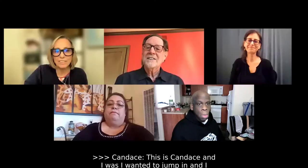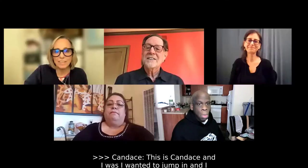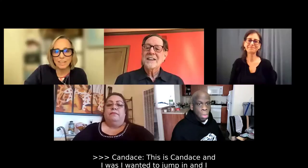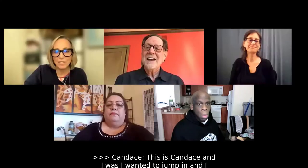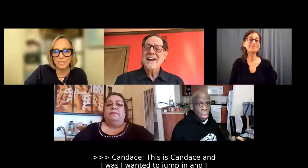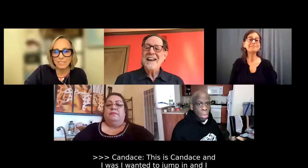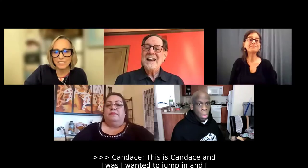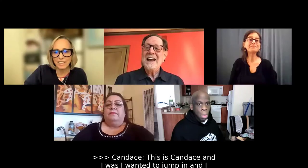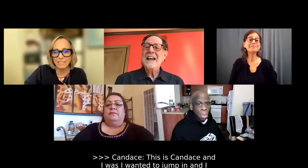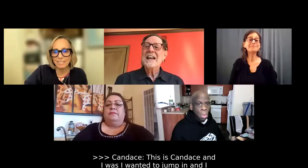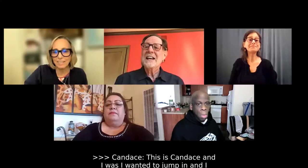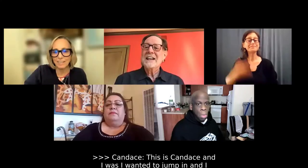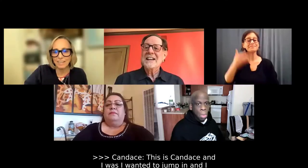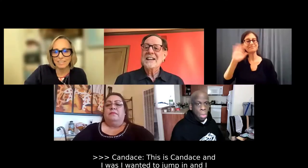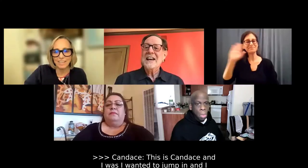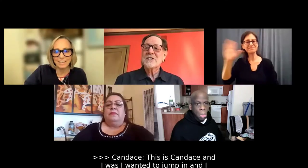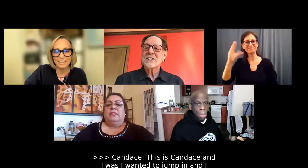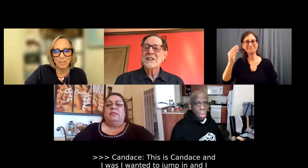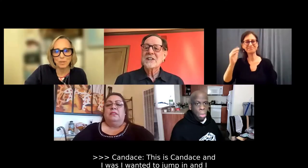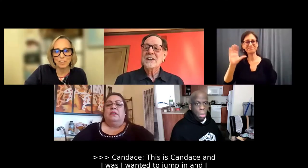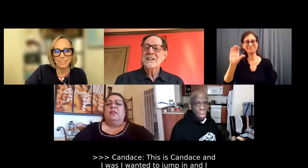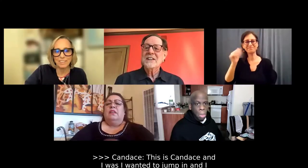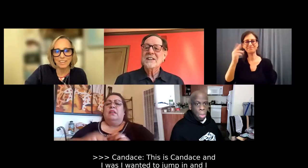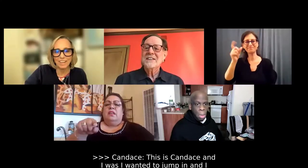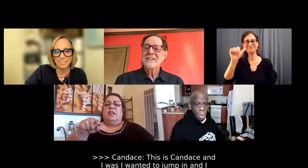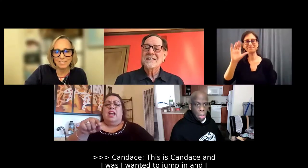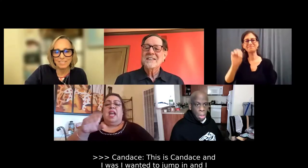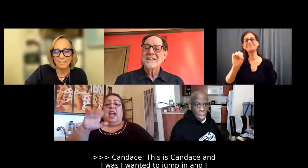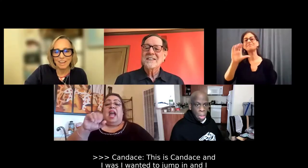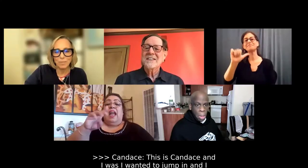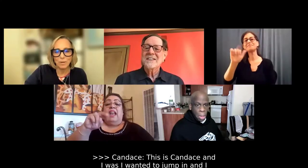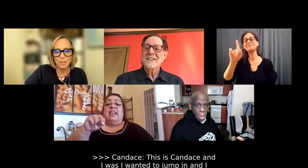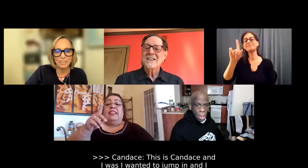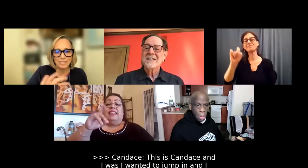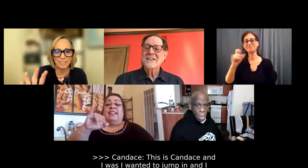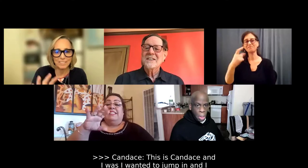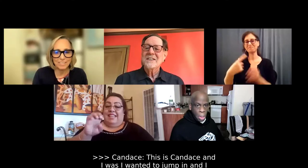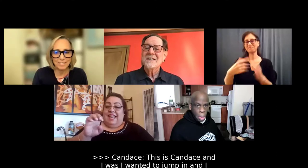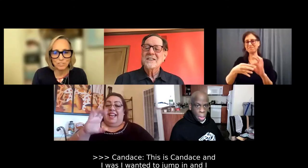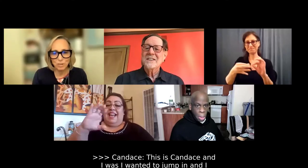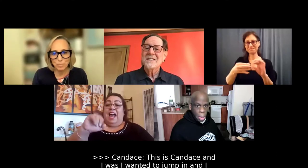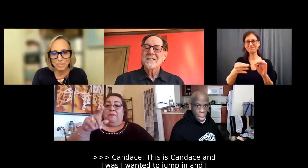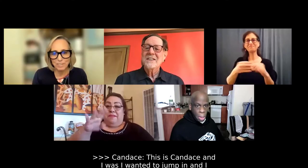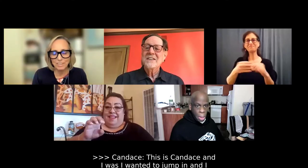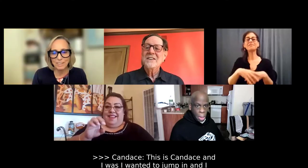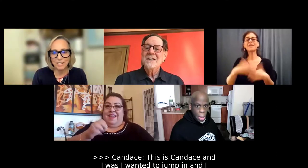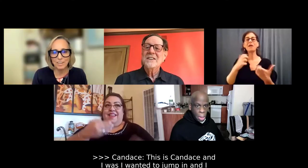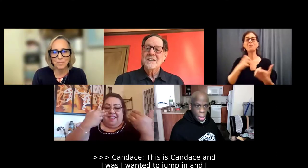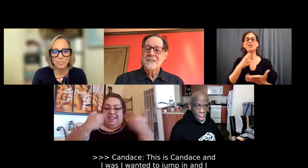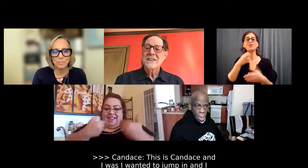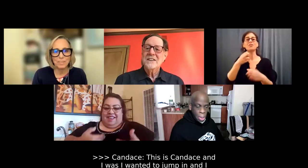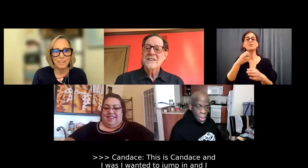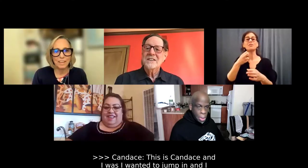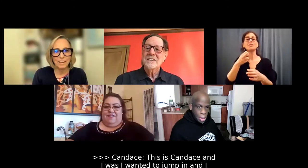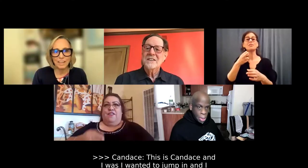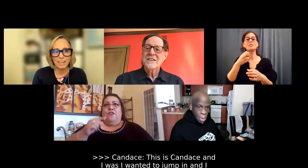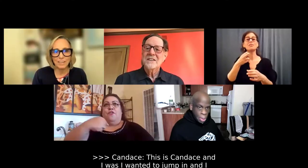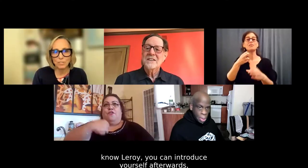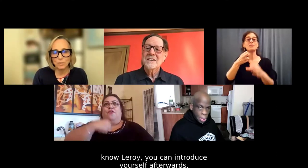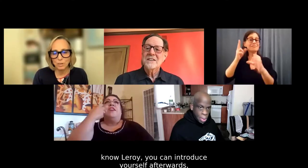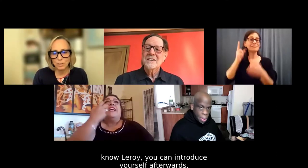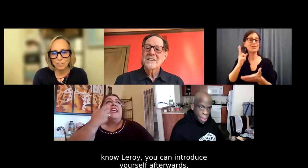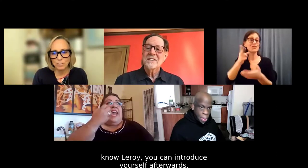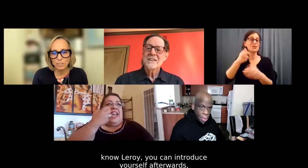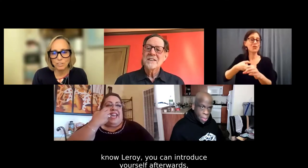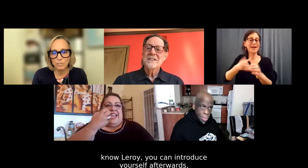Well, this is Candace, Candace Paywall. And I wanted to jump in, and I